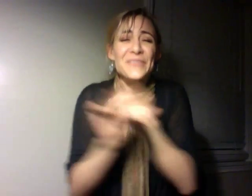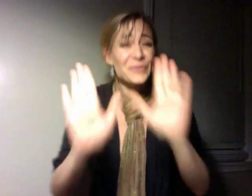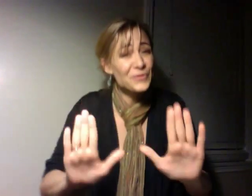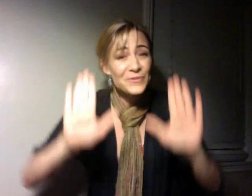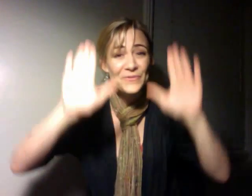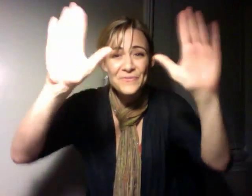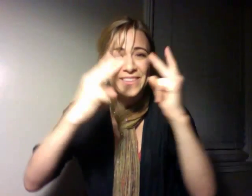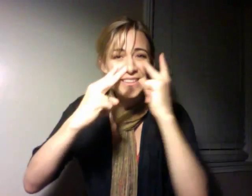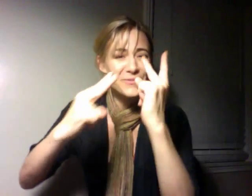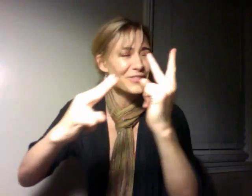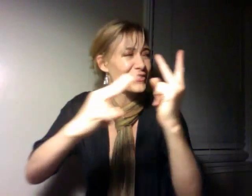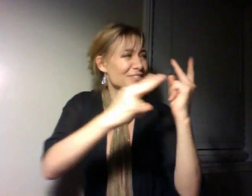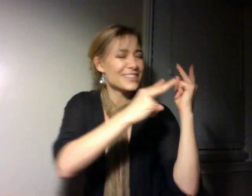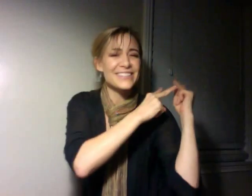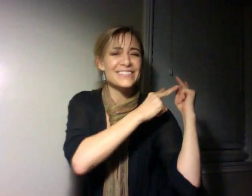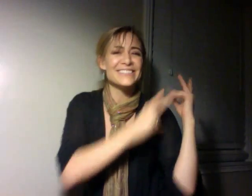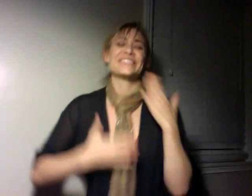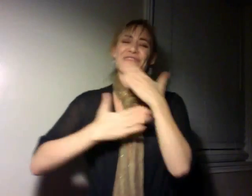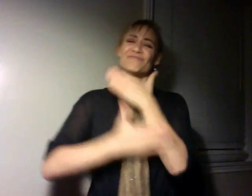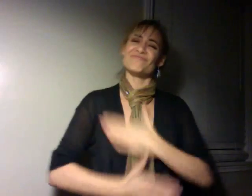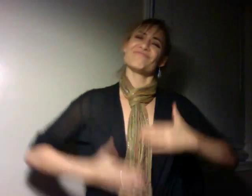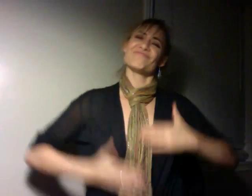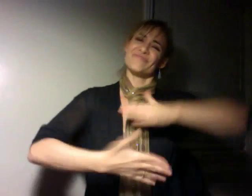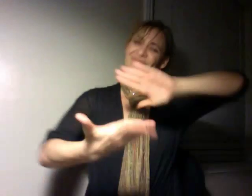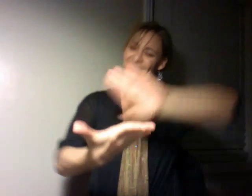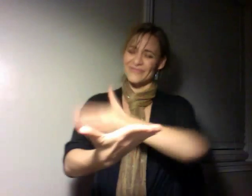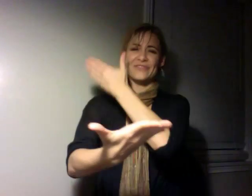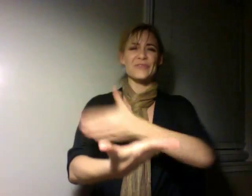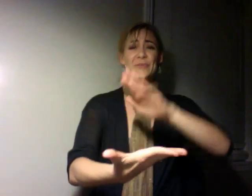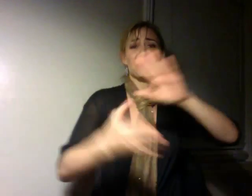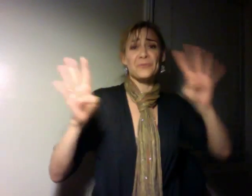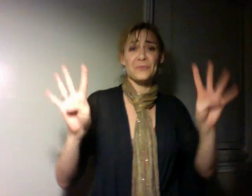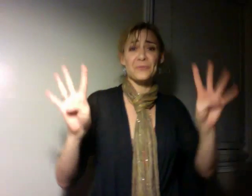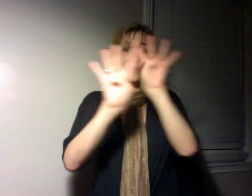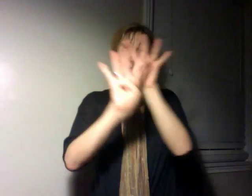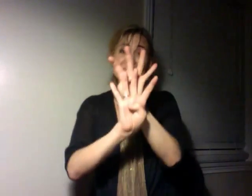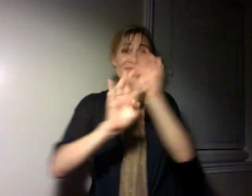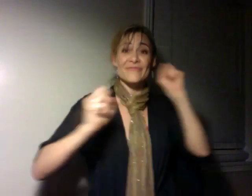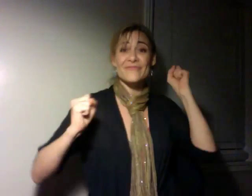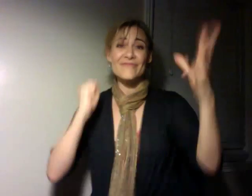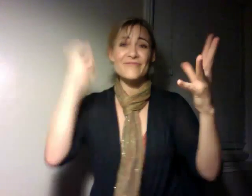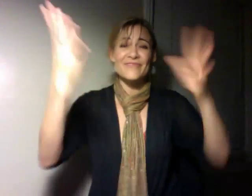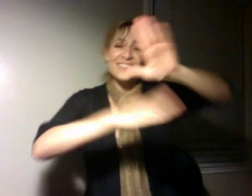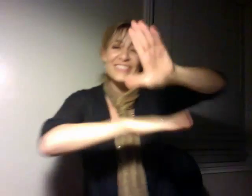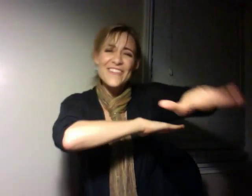wonderful memories. There'll be laughter, there'll be song, we'll go caroling all night long.